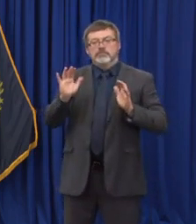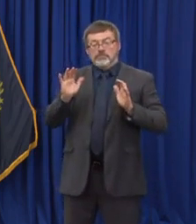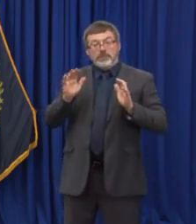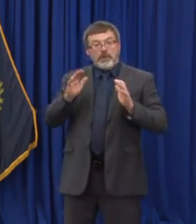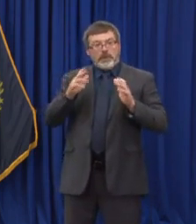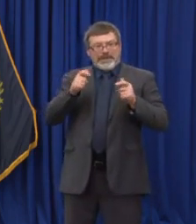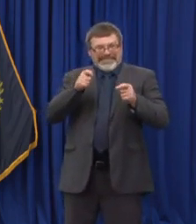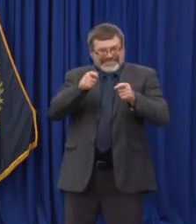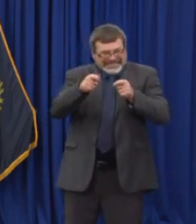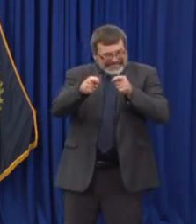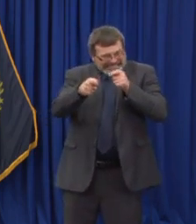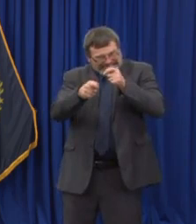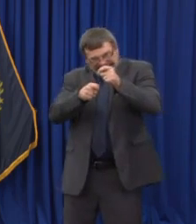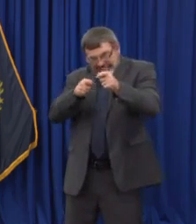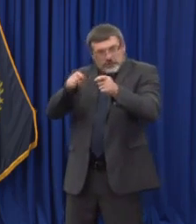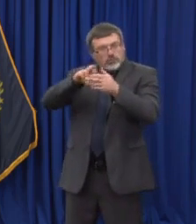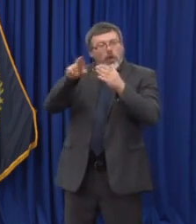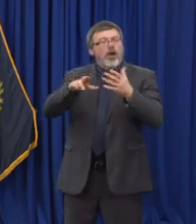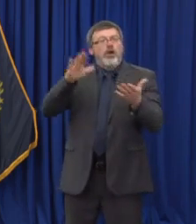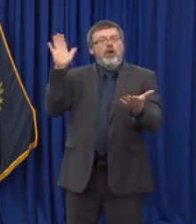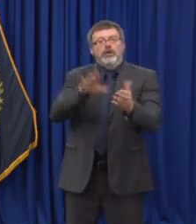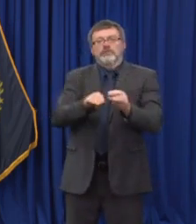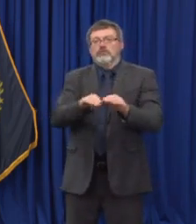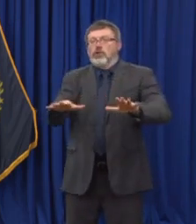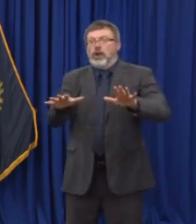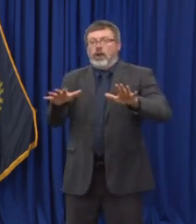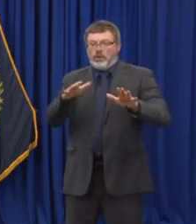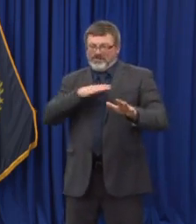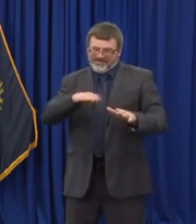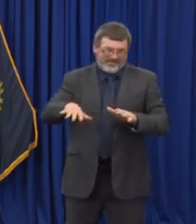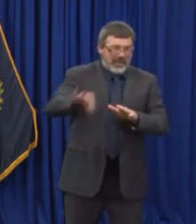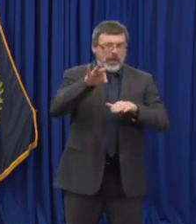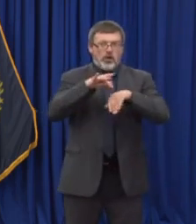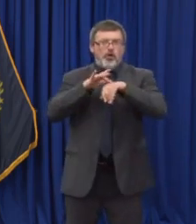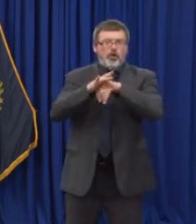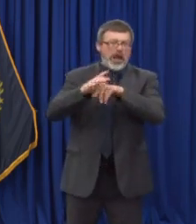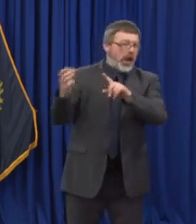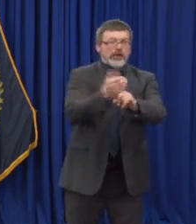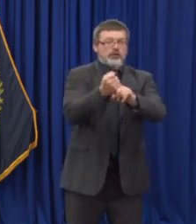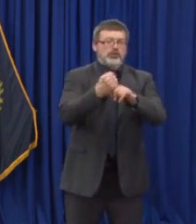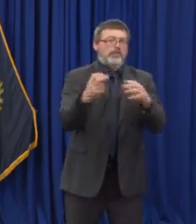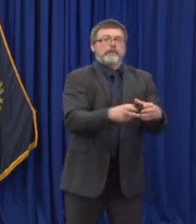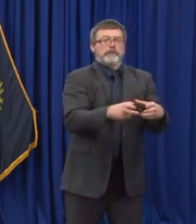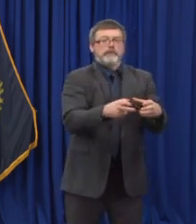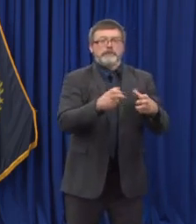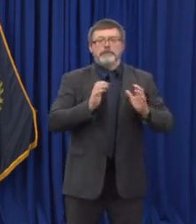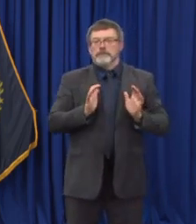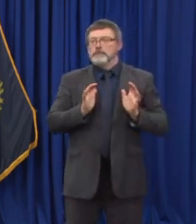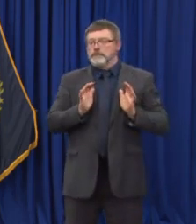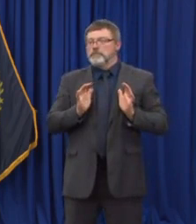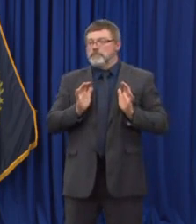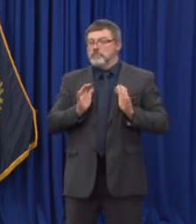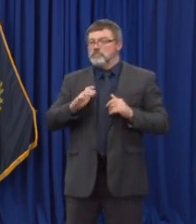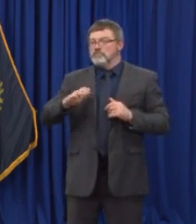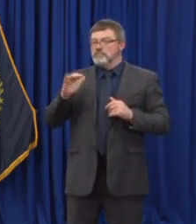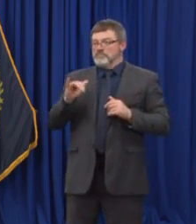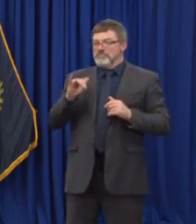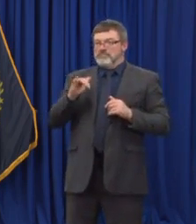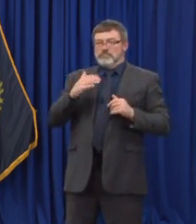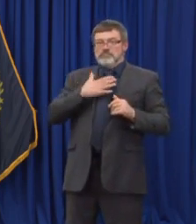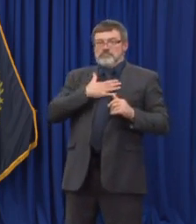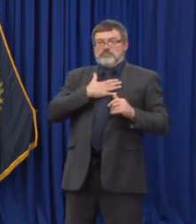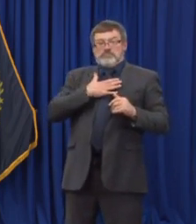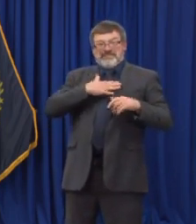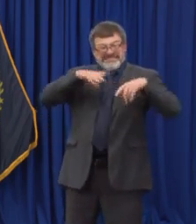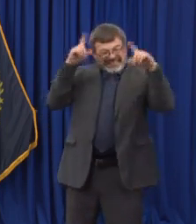and you can see that our statewide percent positive number of cases is very low and at just under one